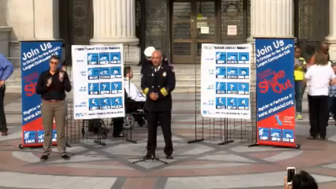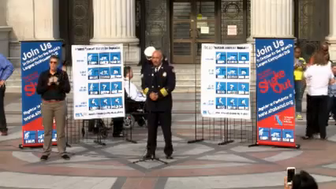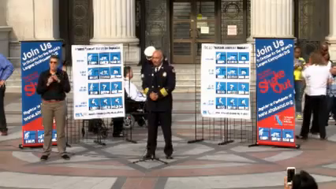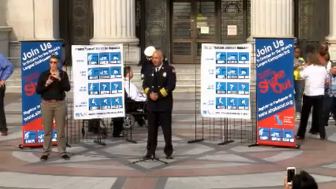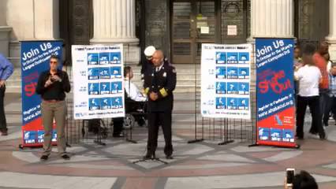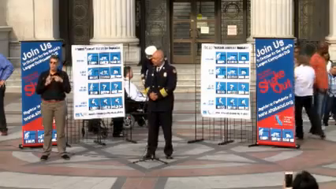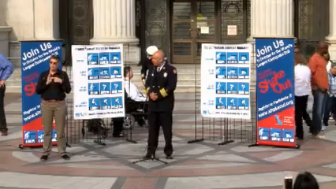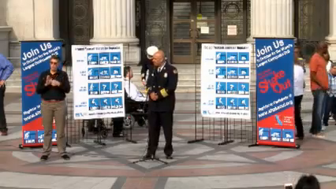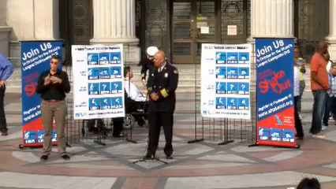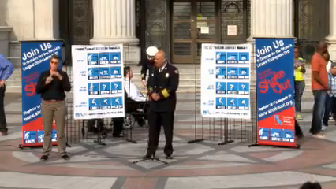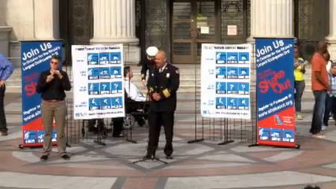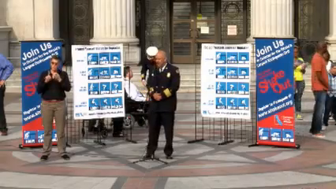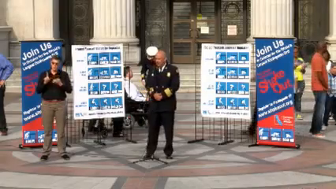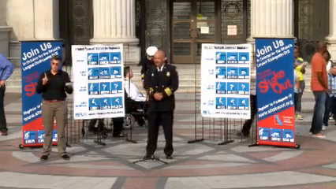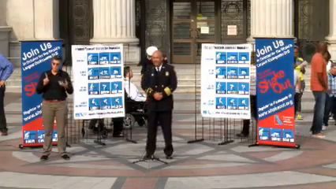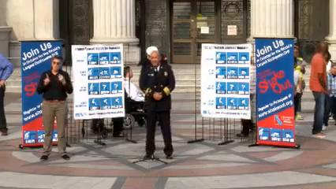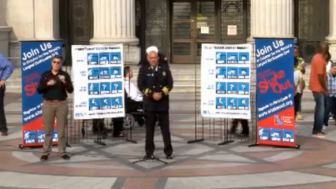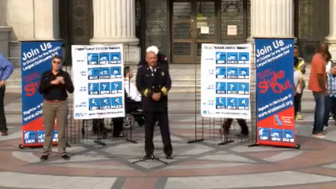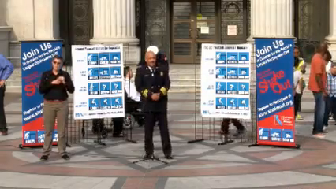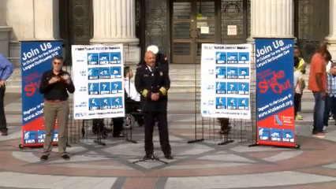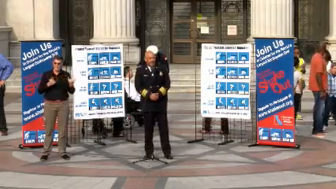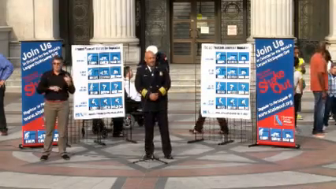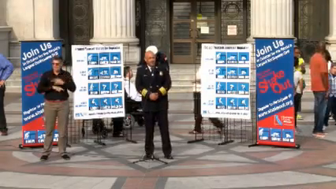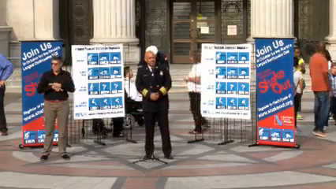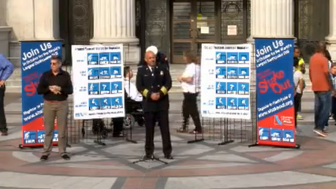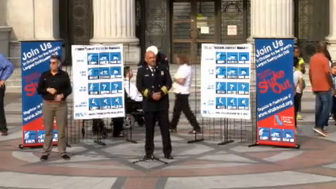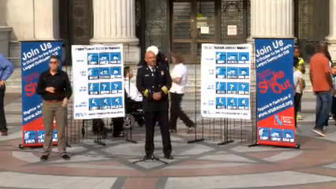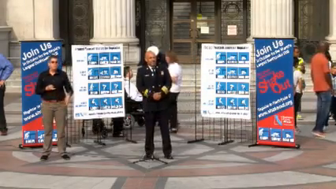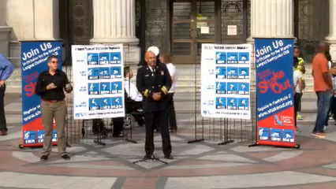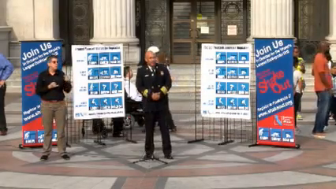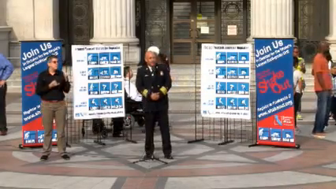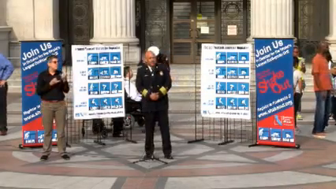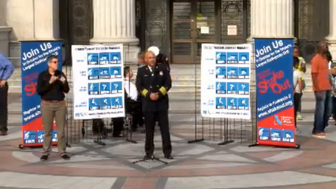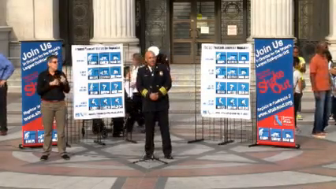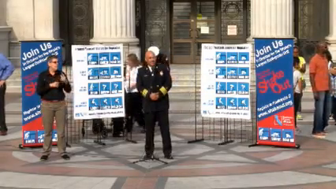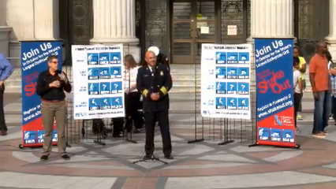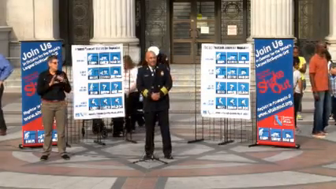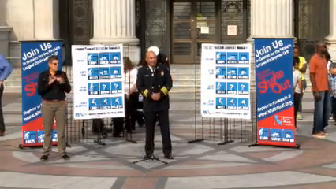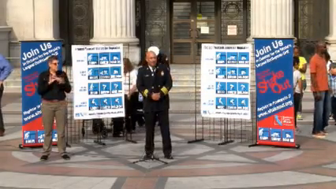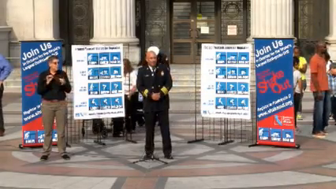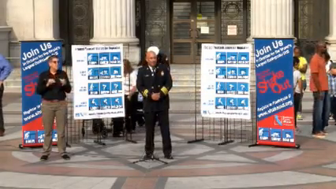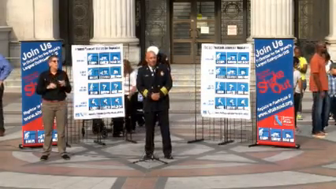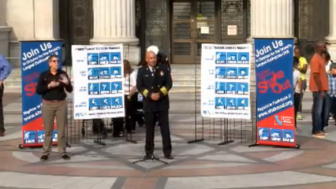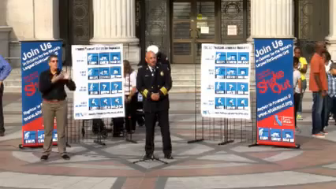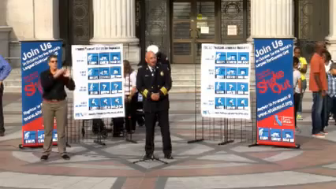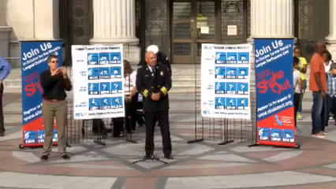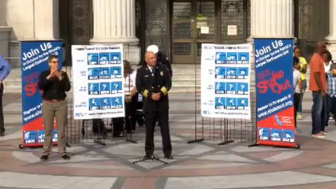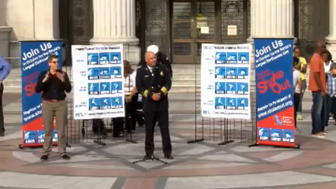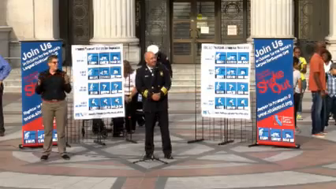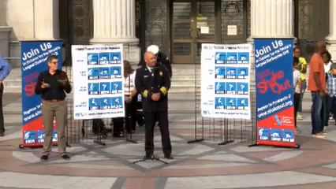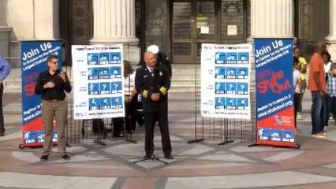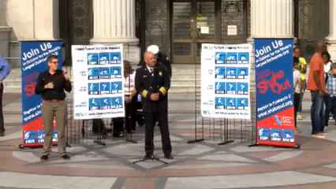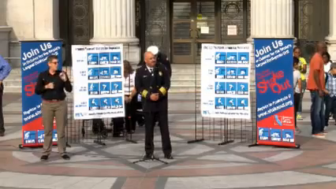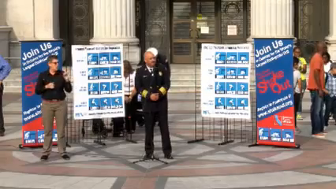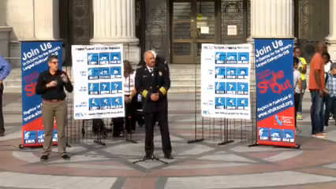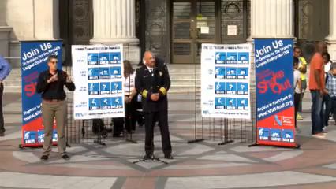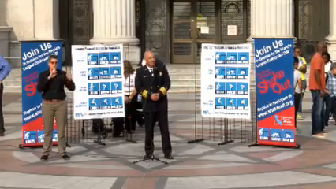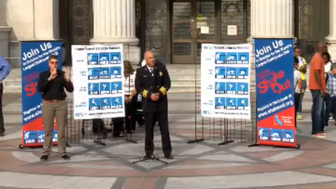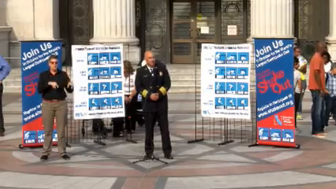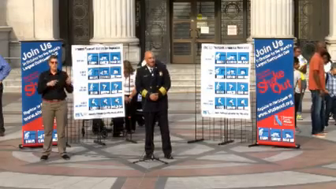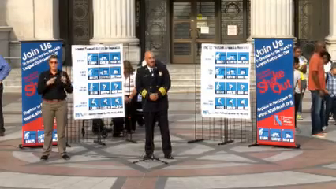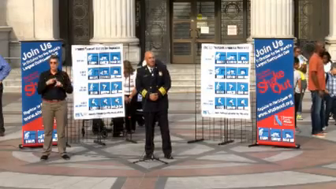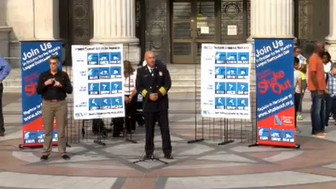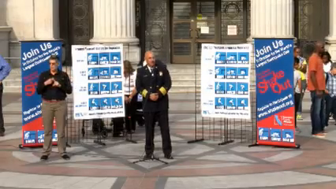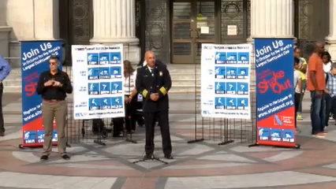and training today. Last but not least, Communities of Oakland Responding to Emergencies.